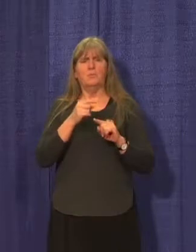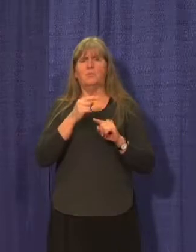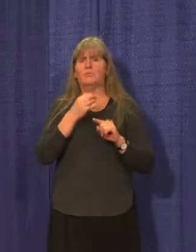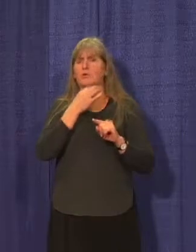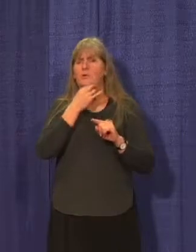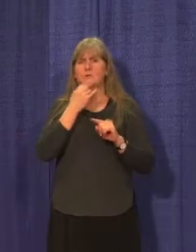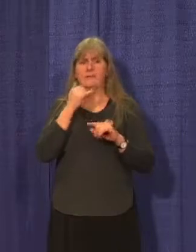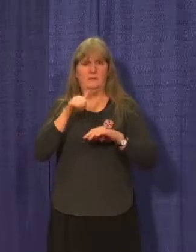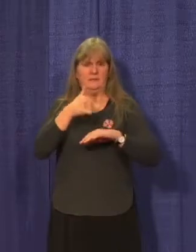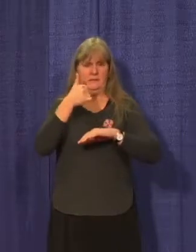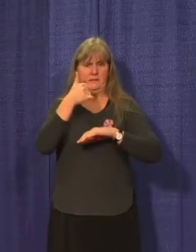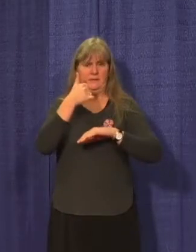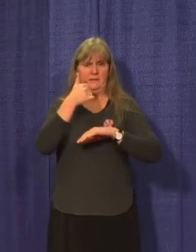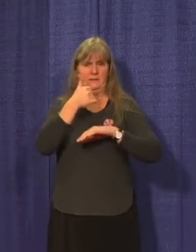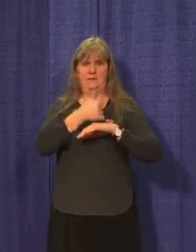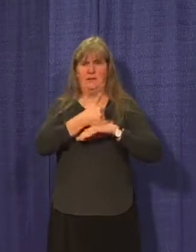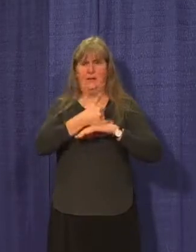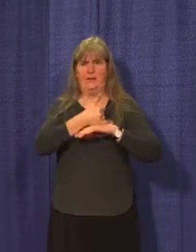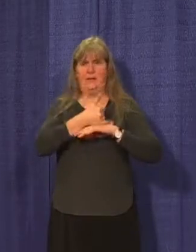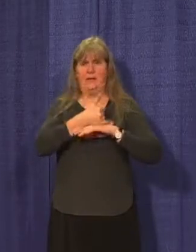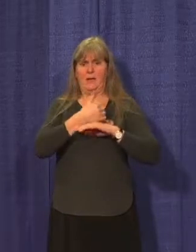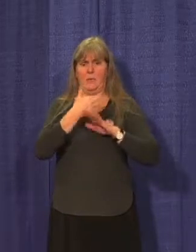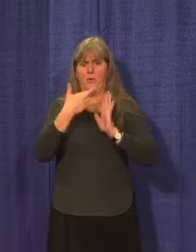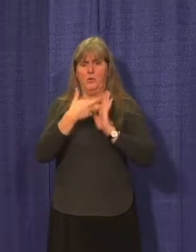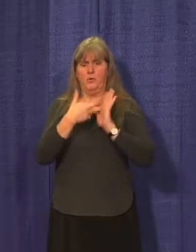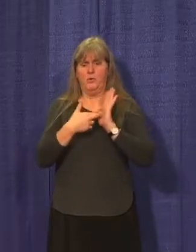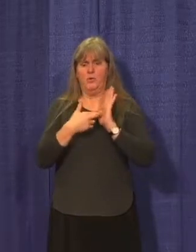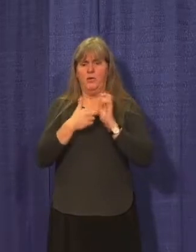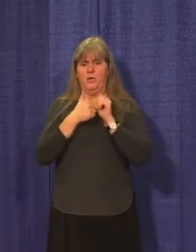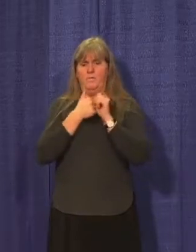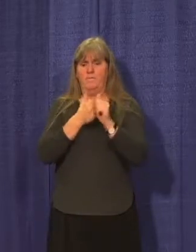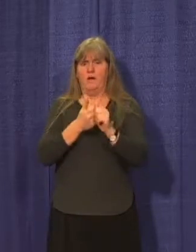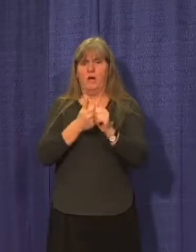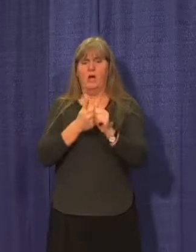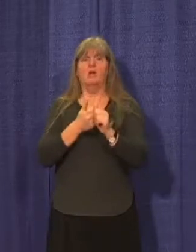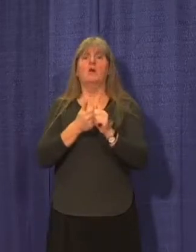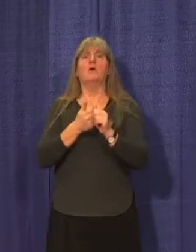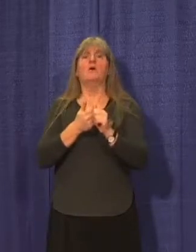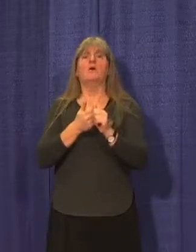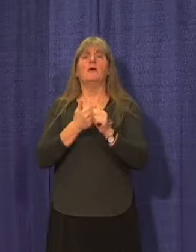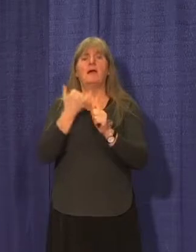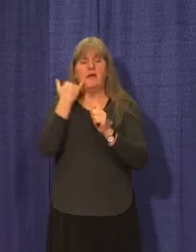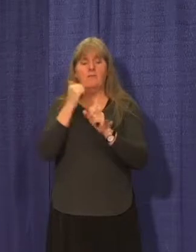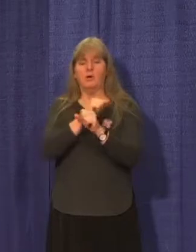developed in the case that there is a case of COVID-19 or an outbreak in a school?